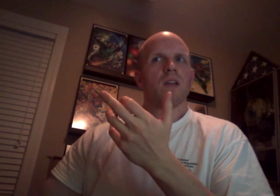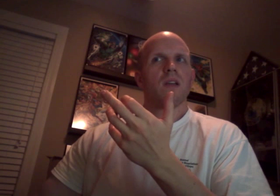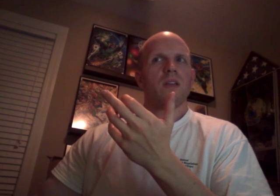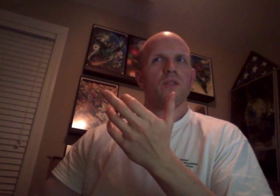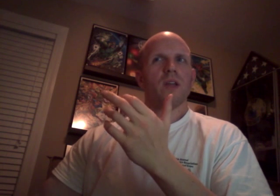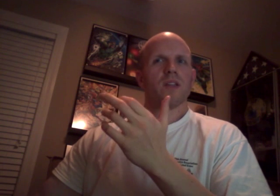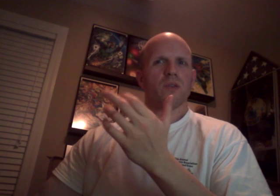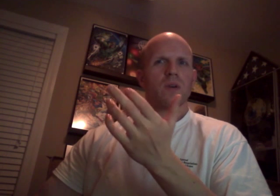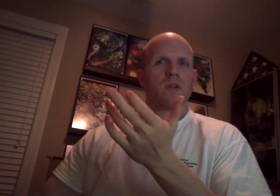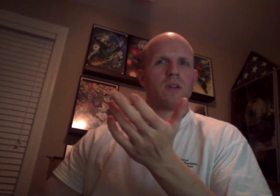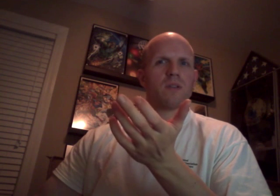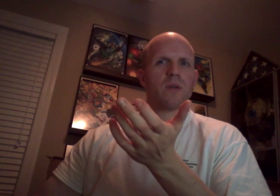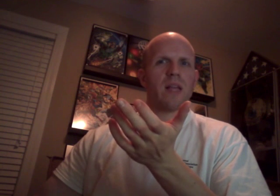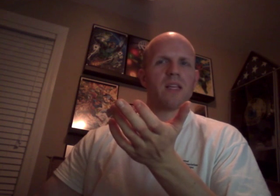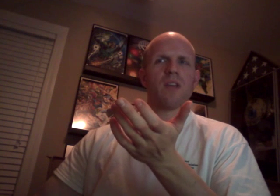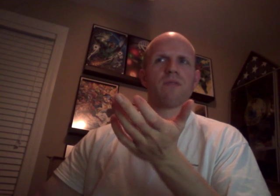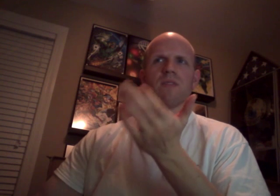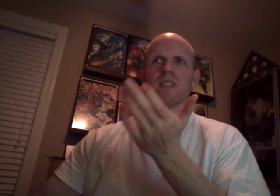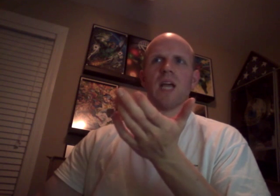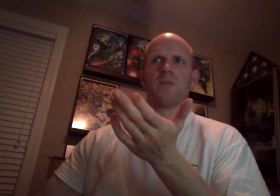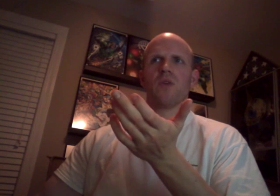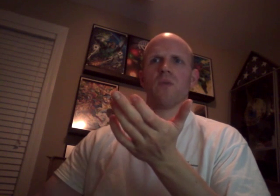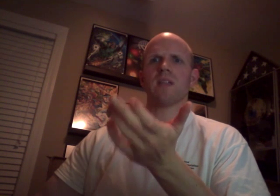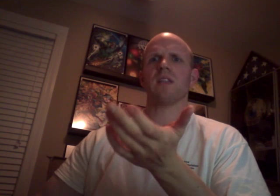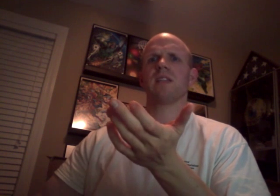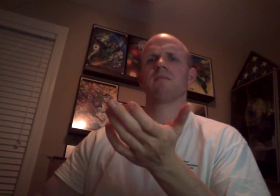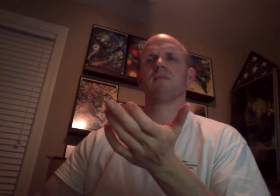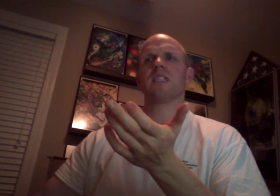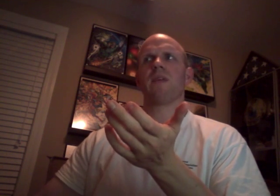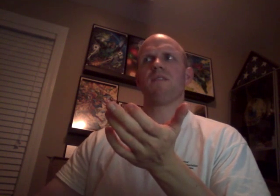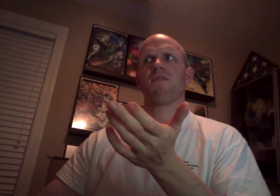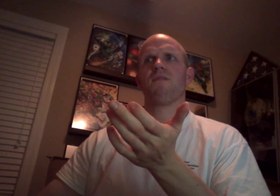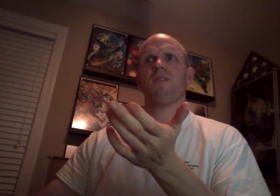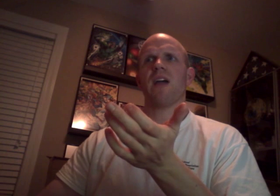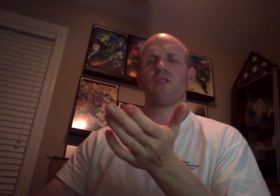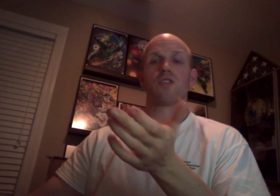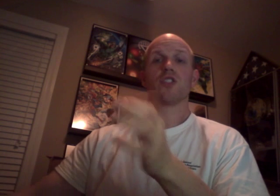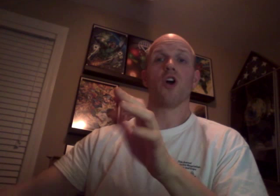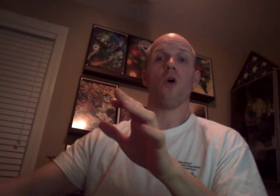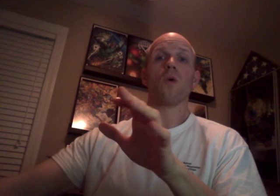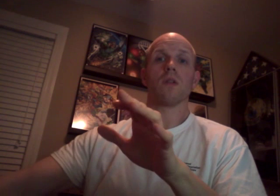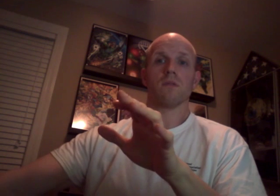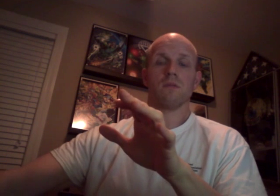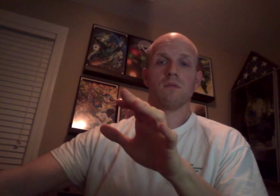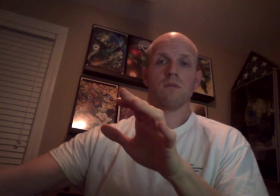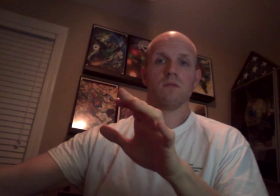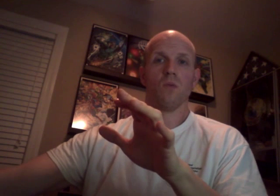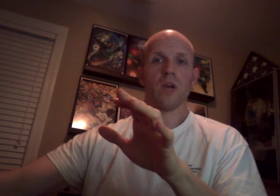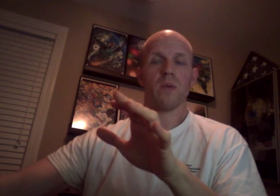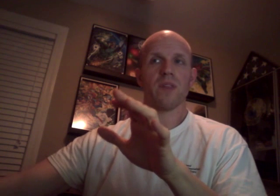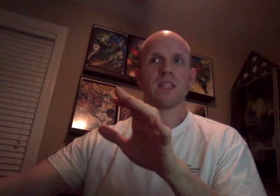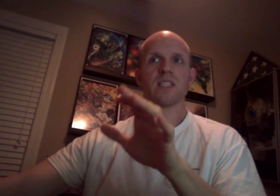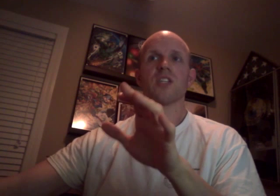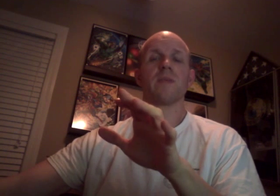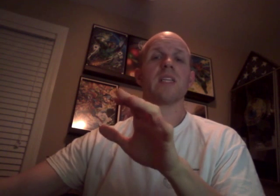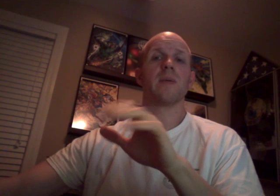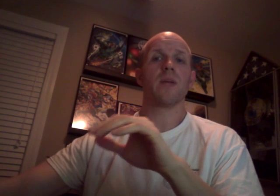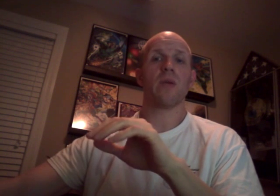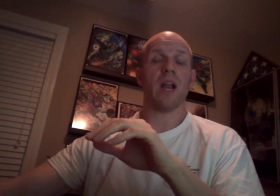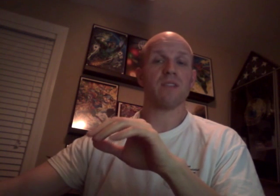If you look at the totality of his time doing wrestling, he spent five years total working with things considered to be the WWE out of